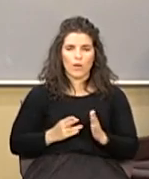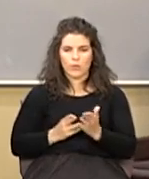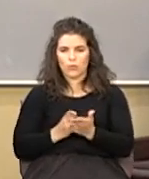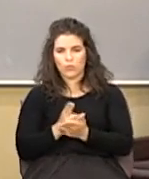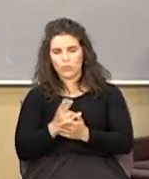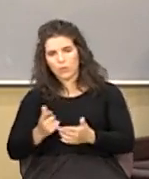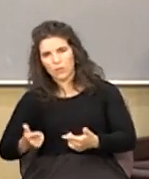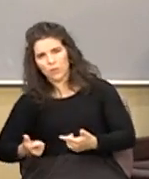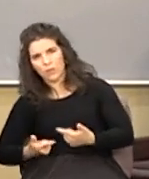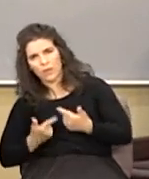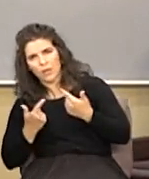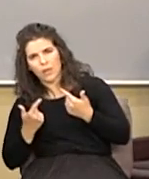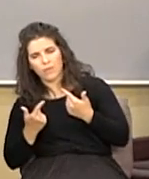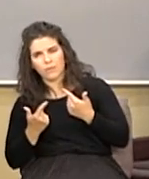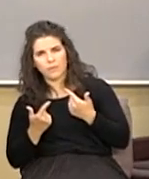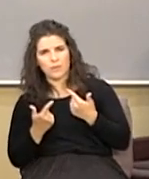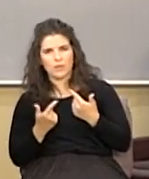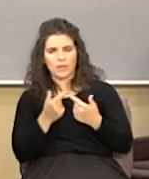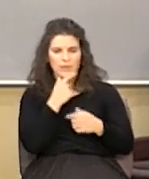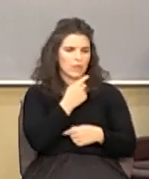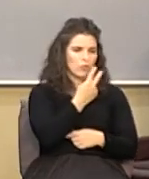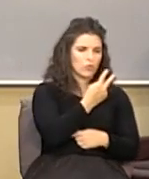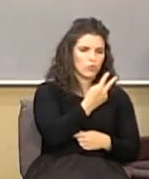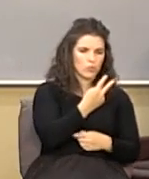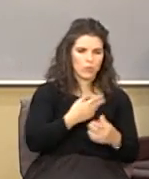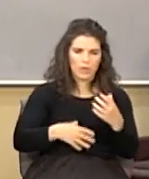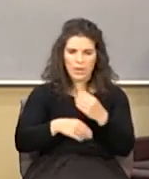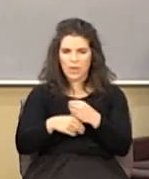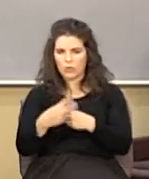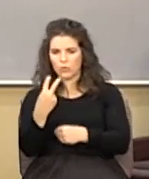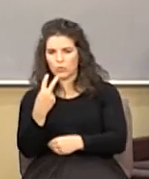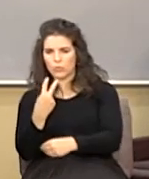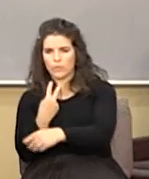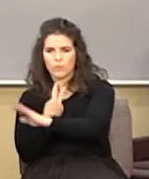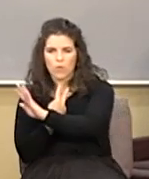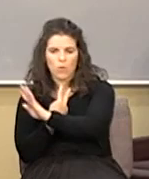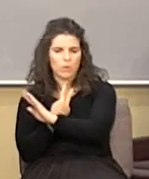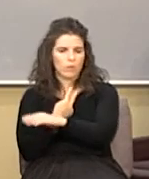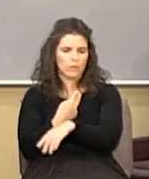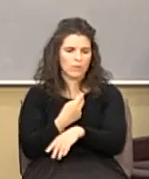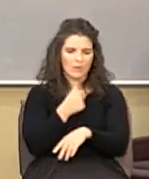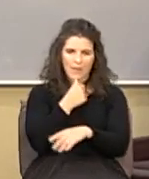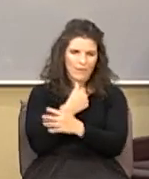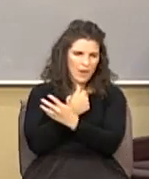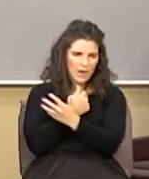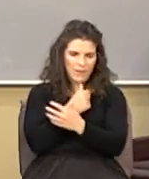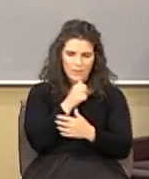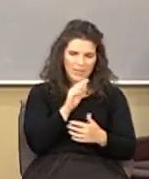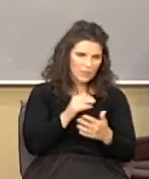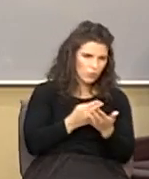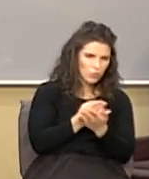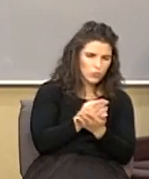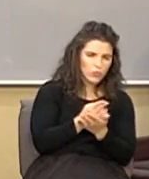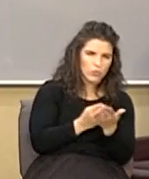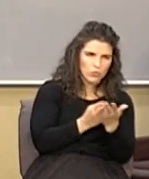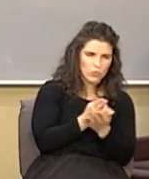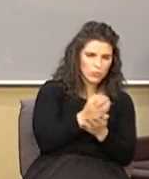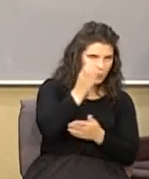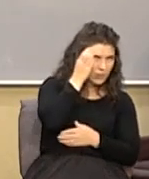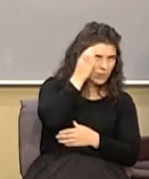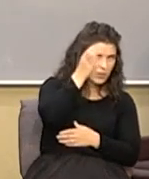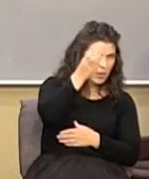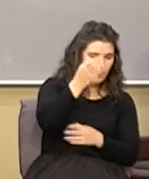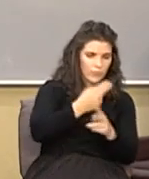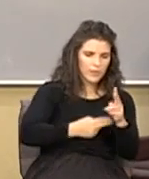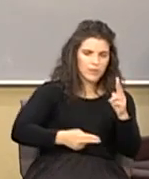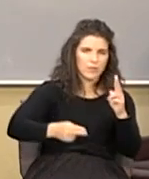is not just two and two is four not five truth in the Bible is the concept of here is the